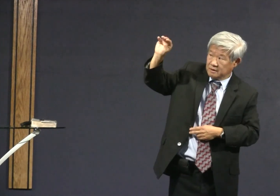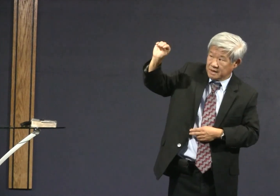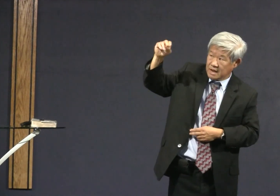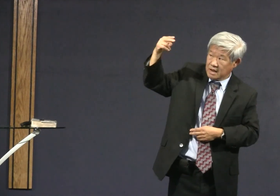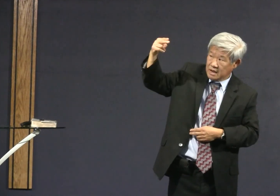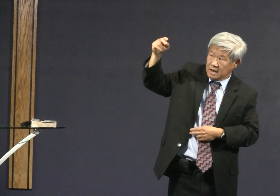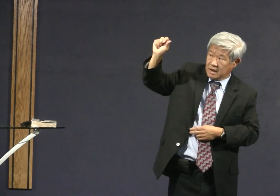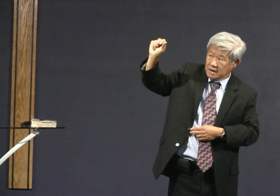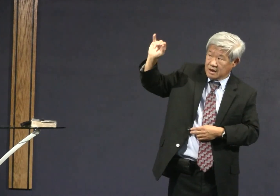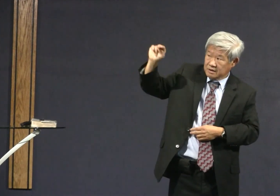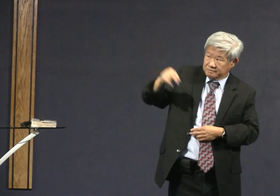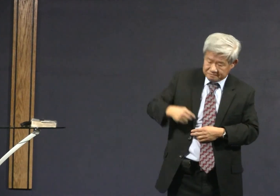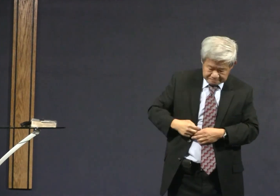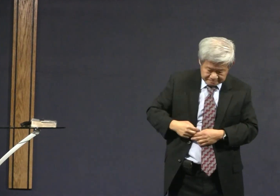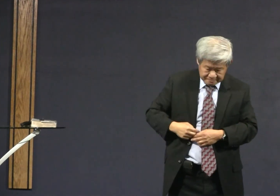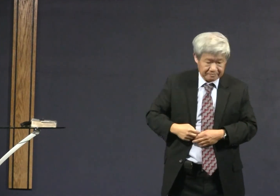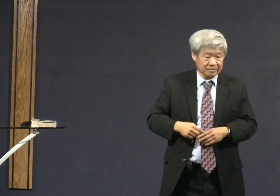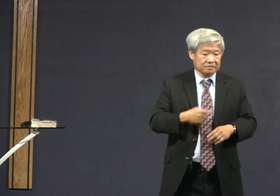a spirit named Sampaign.